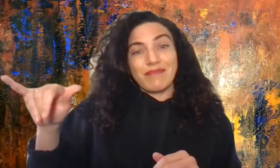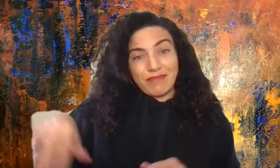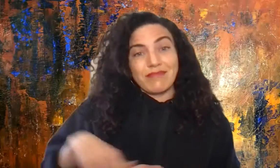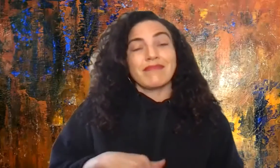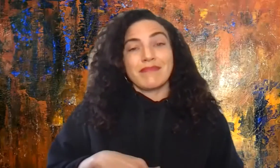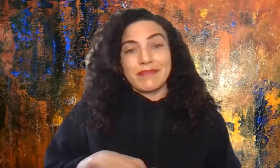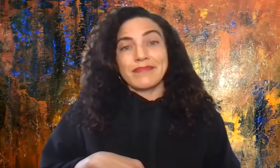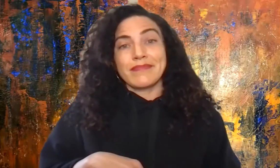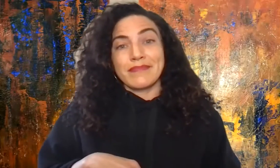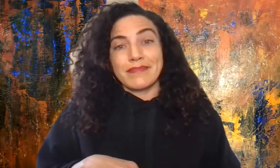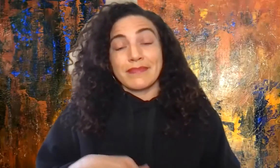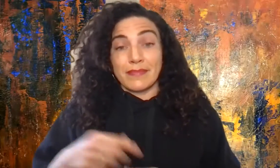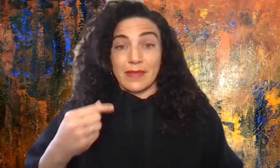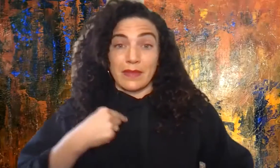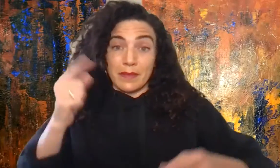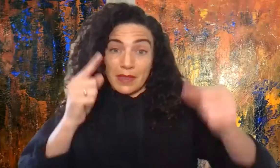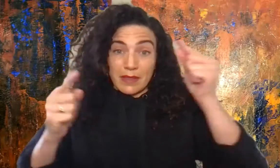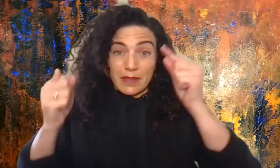I consider the earth my home.